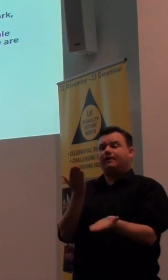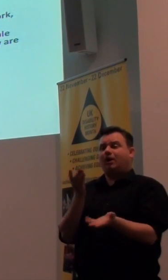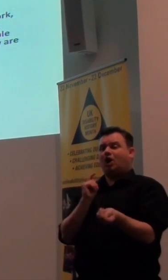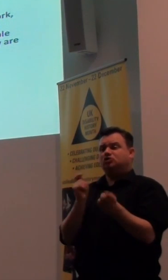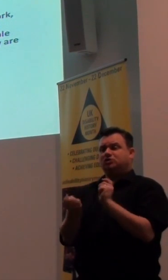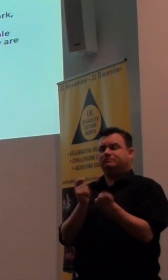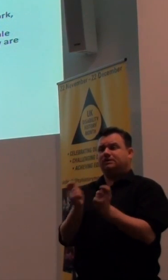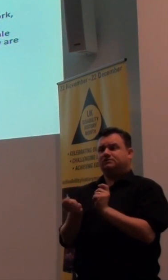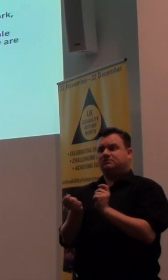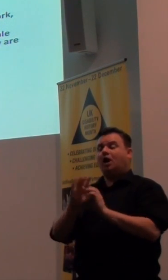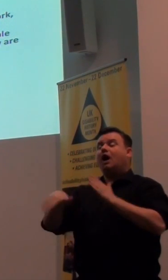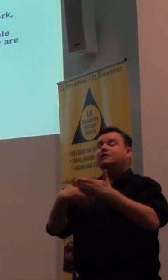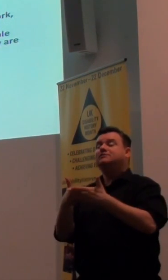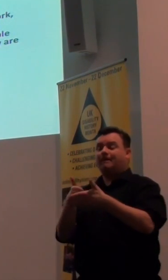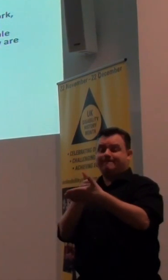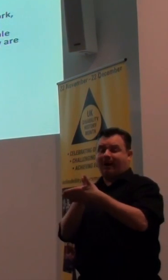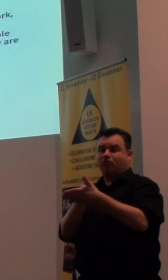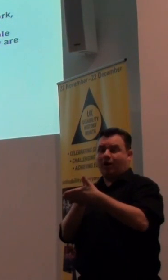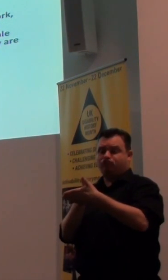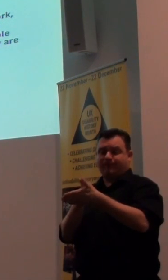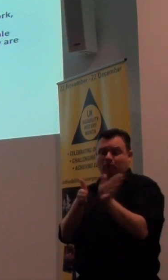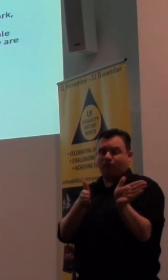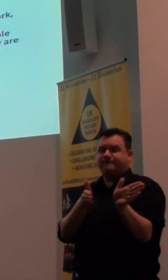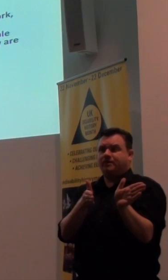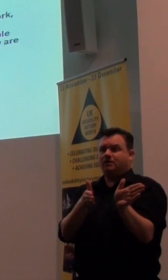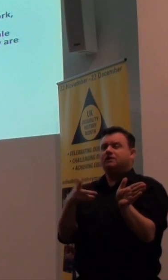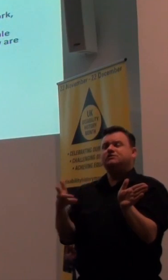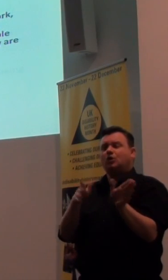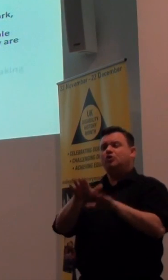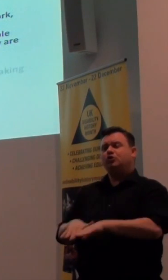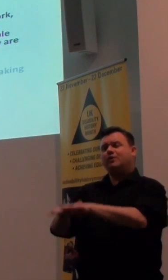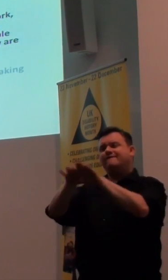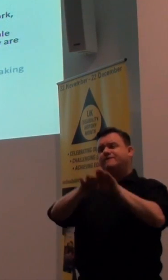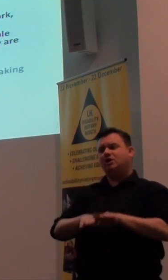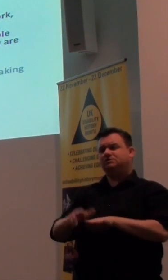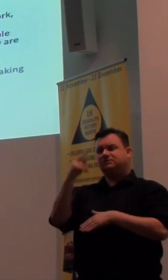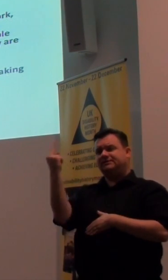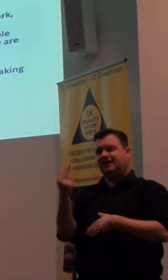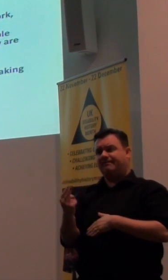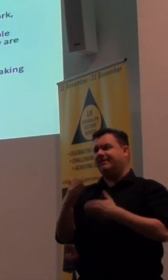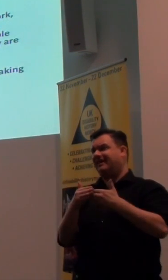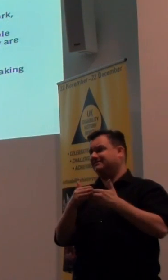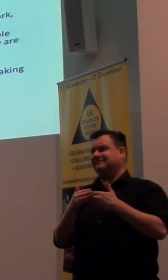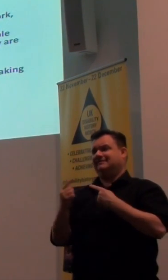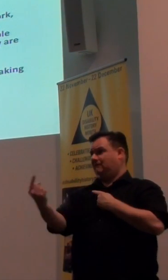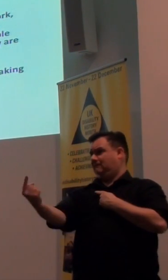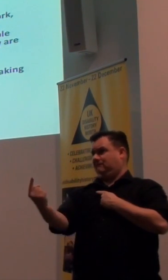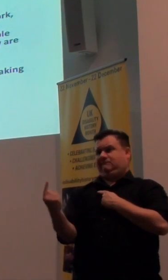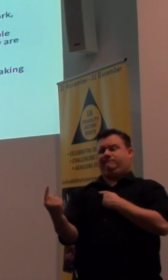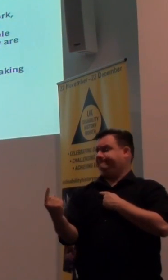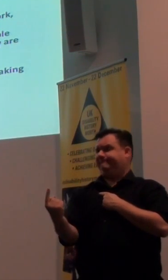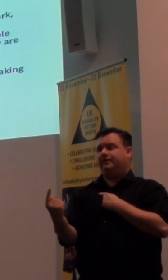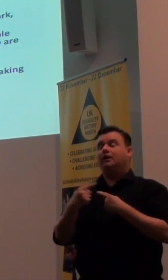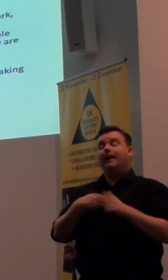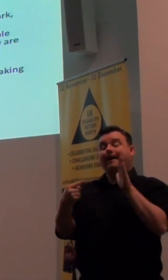barriers are removed. The ideal would be universal design, so everybody's needs are met, but we're a long way from that. Support in decision